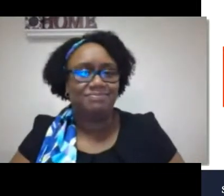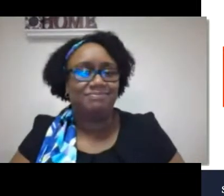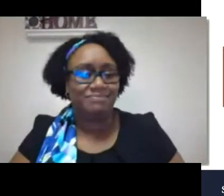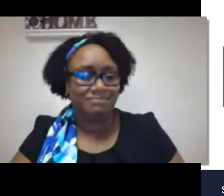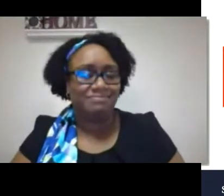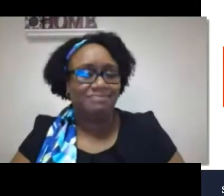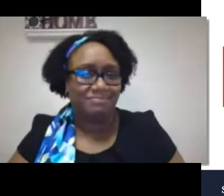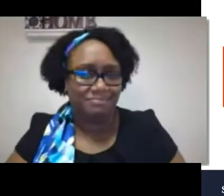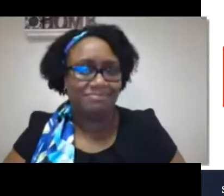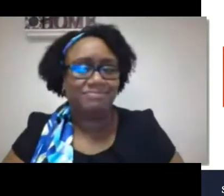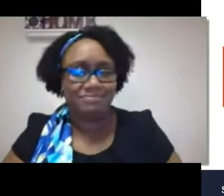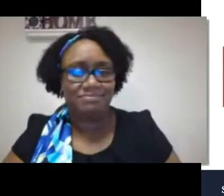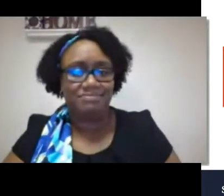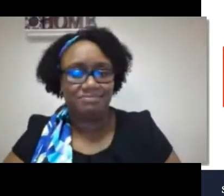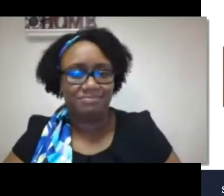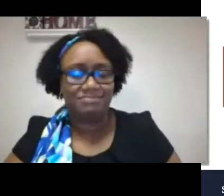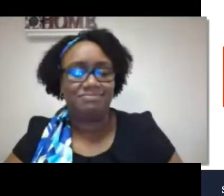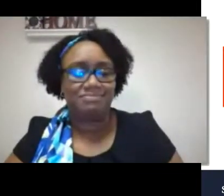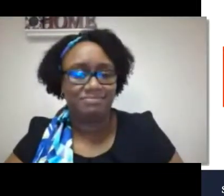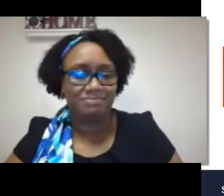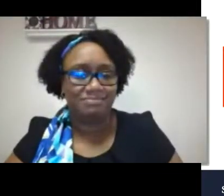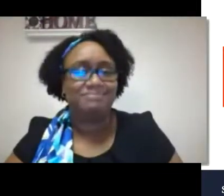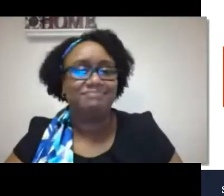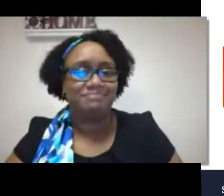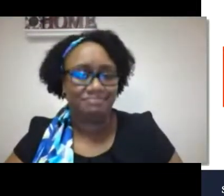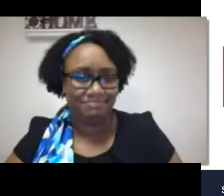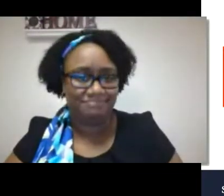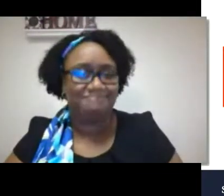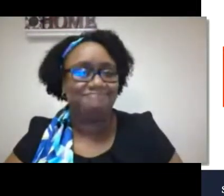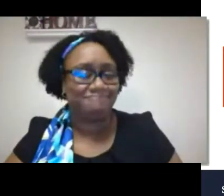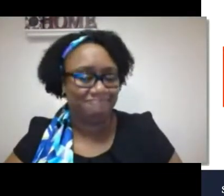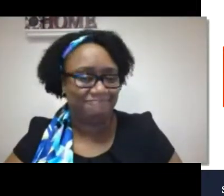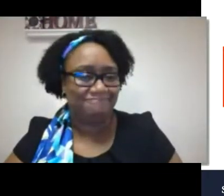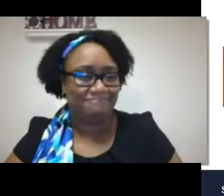culturally competent as well in these areas.